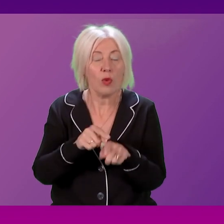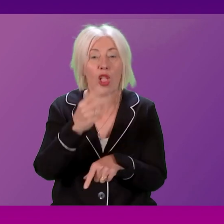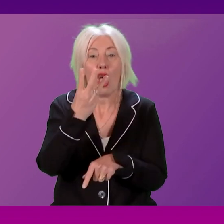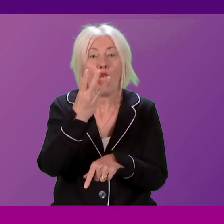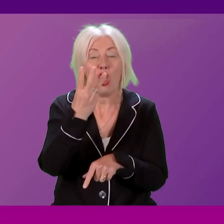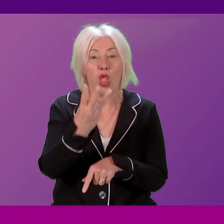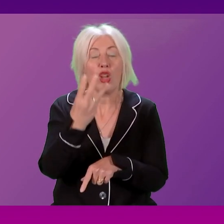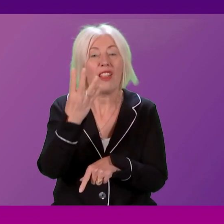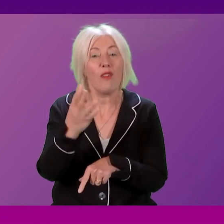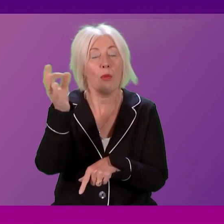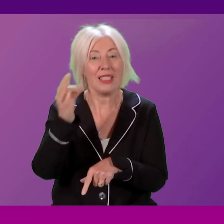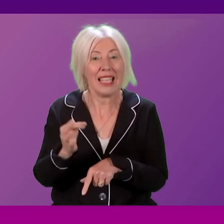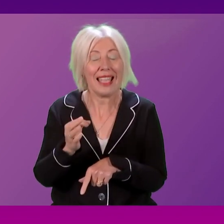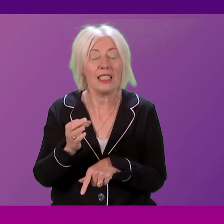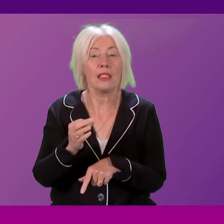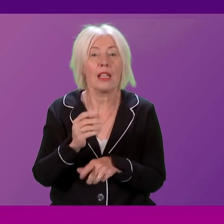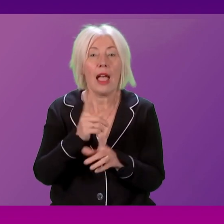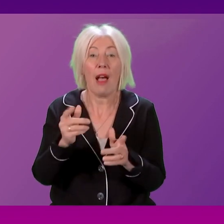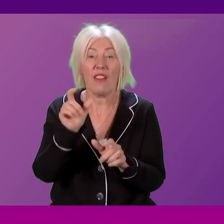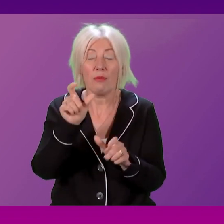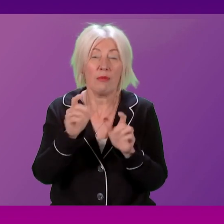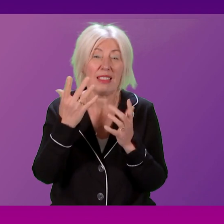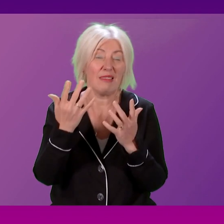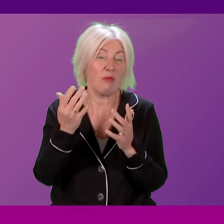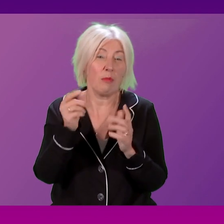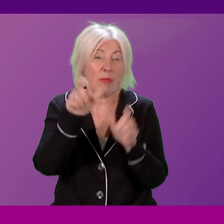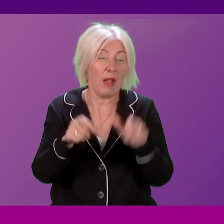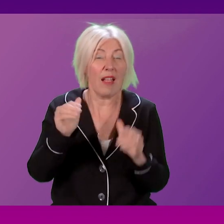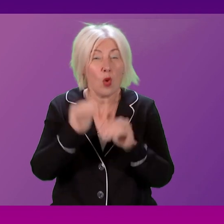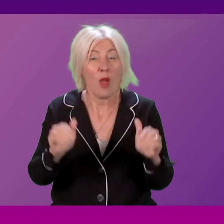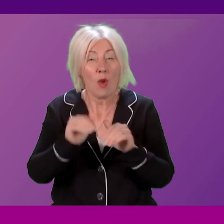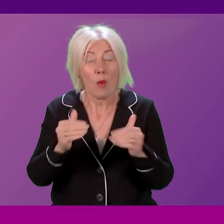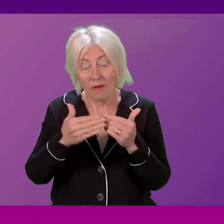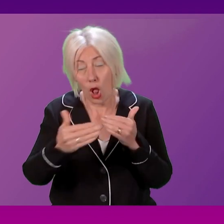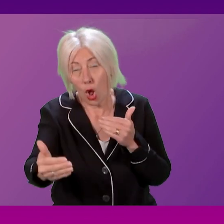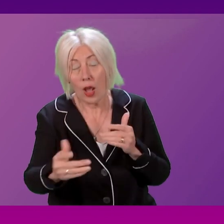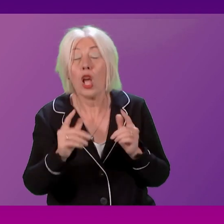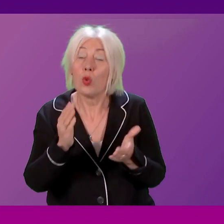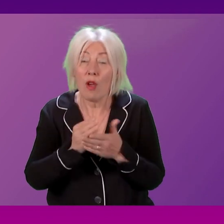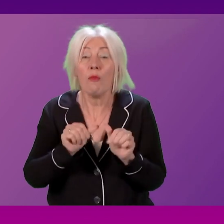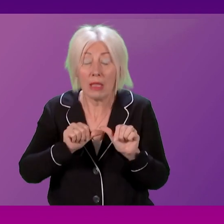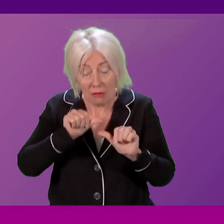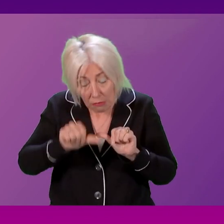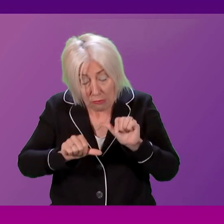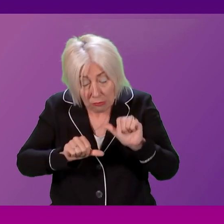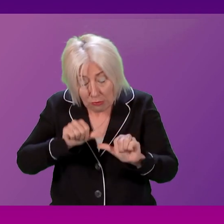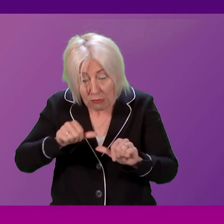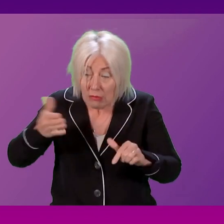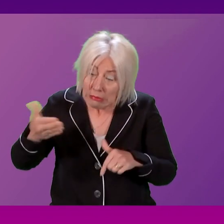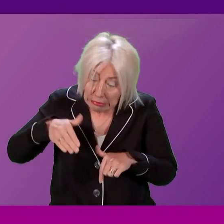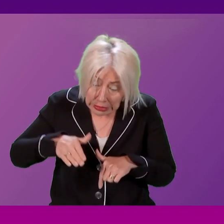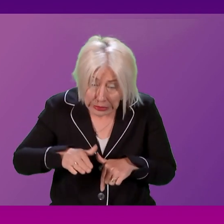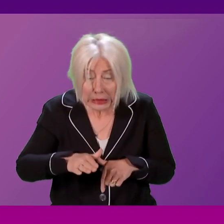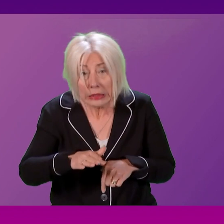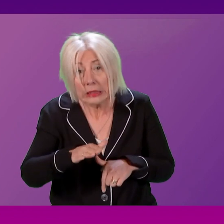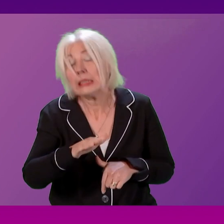specialities had fewer than 10 patients waiting over 52 weeks. So there is progress, there is recovery, and, of course, that